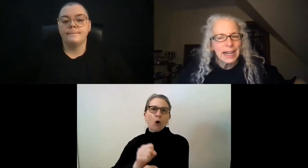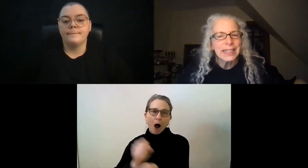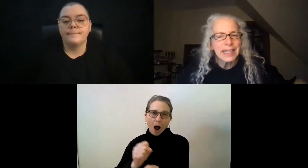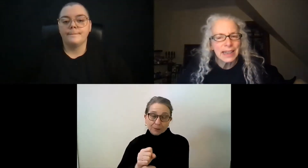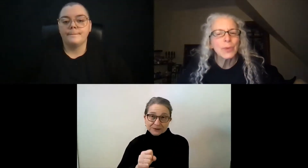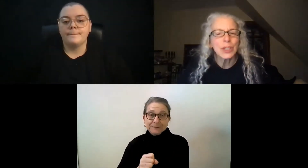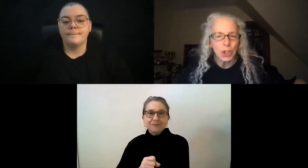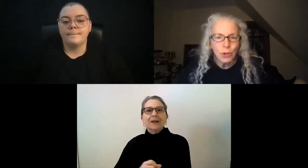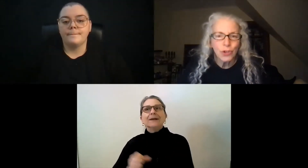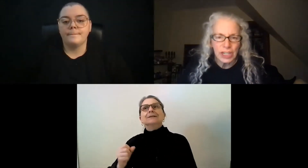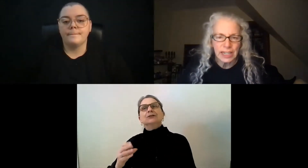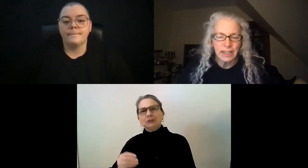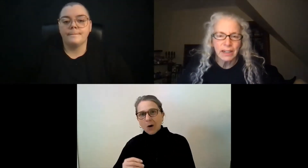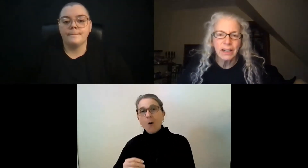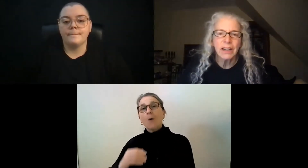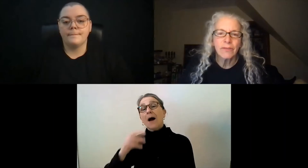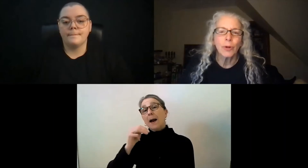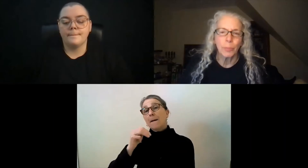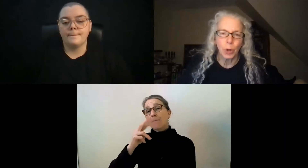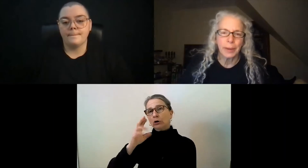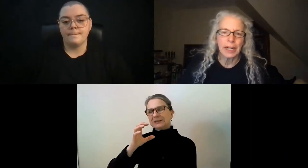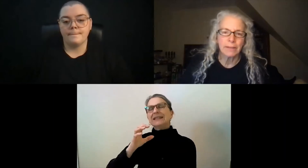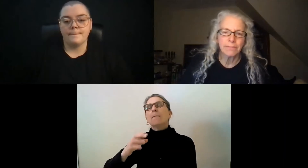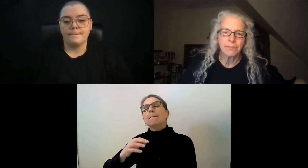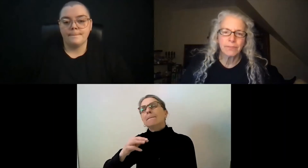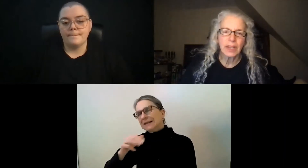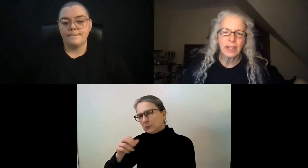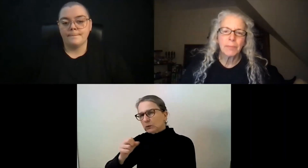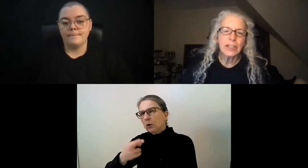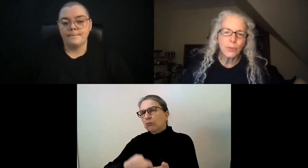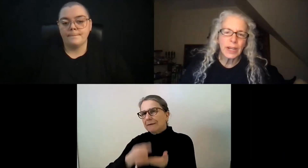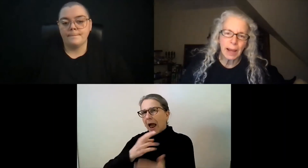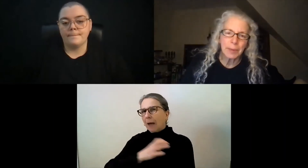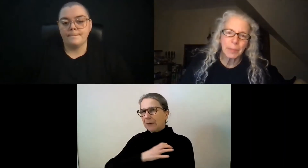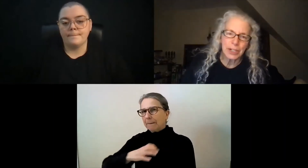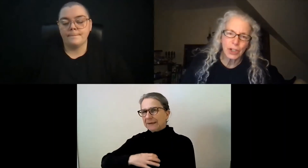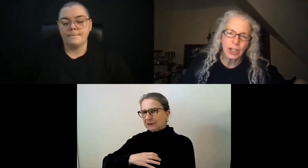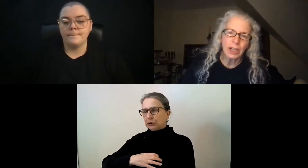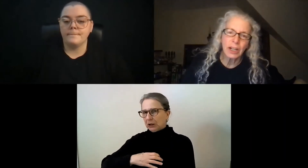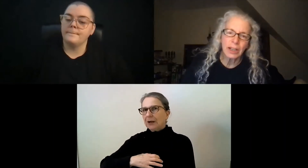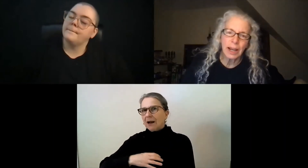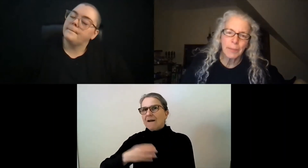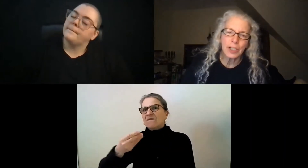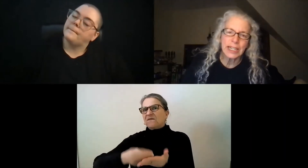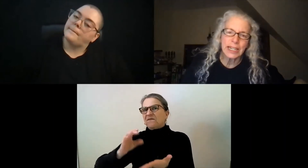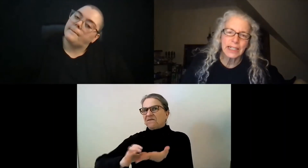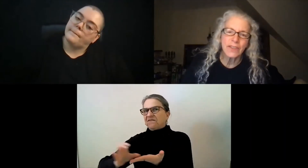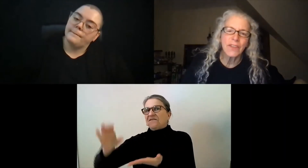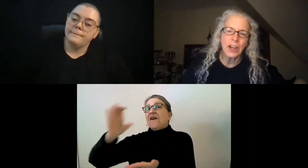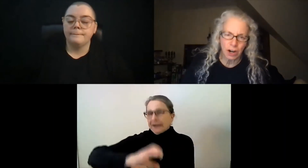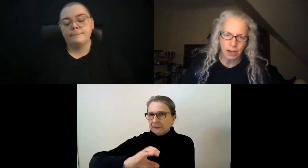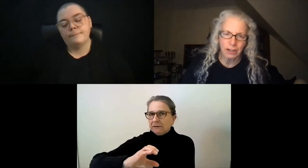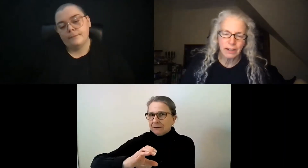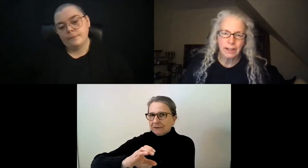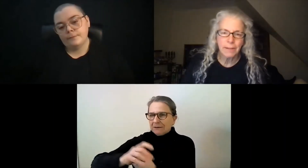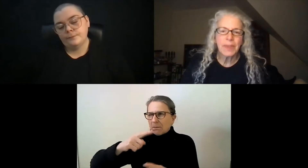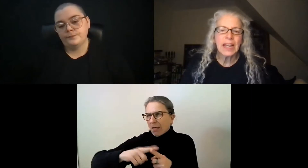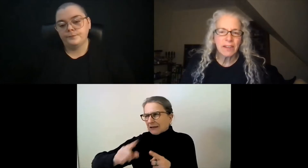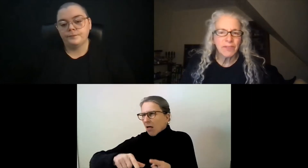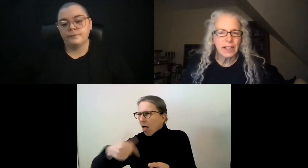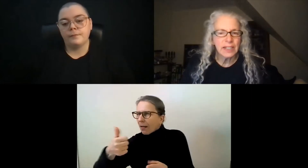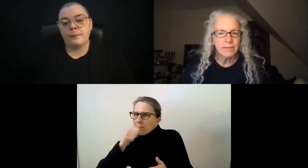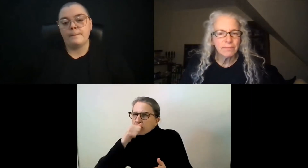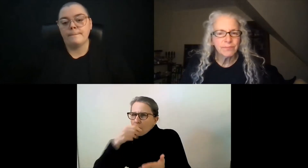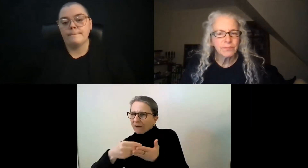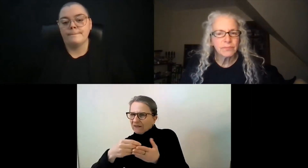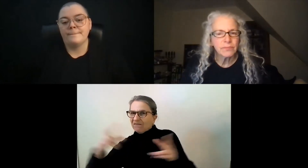recognized that there was a huge need for employment. Mass Rehab Commission, the MRC, is the VR. They